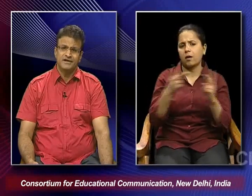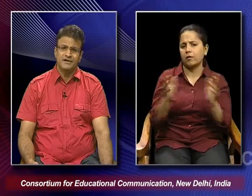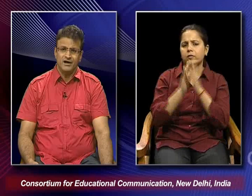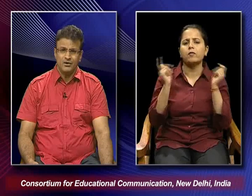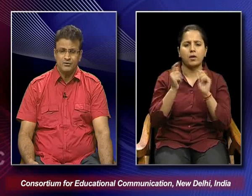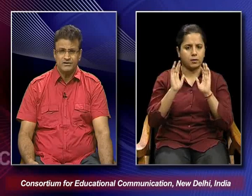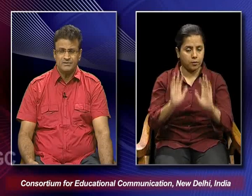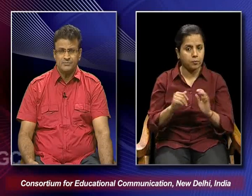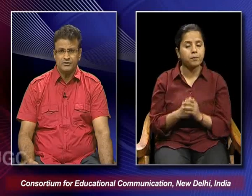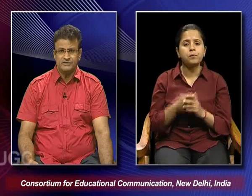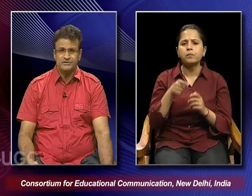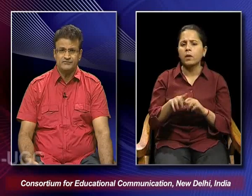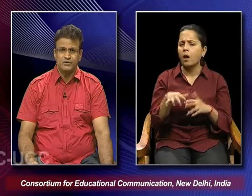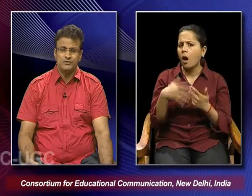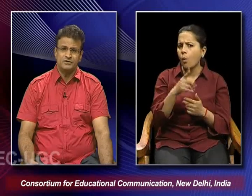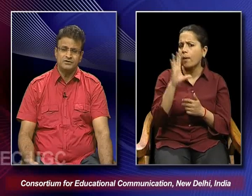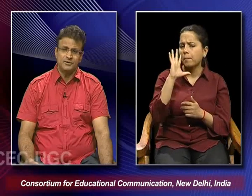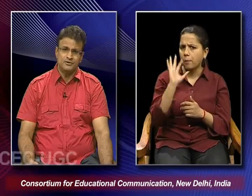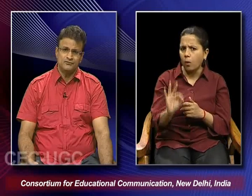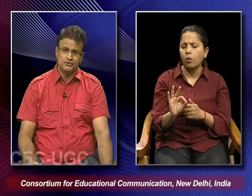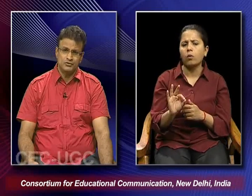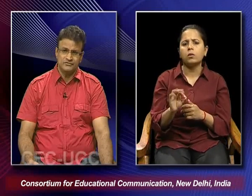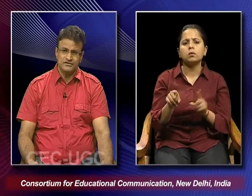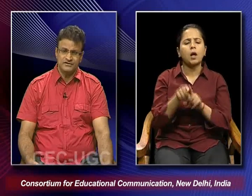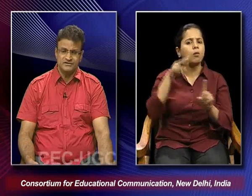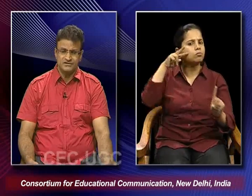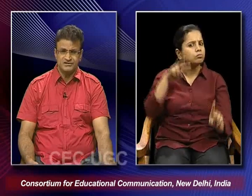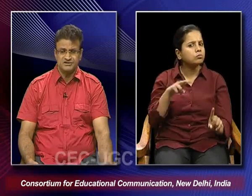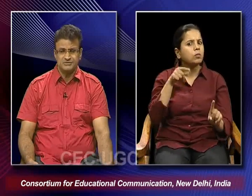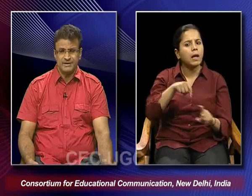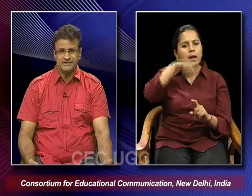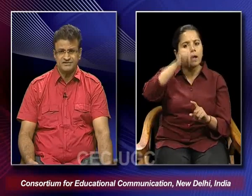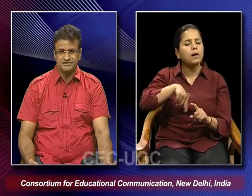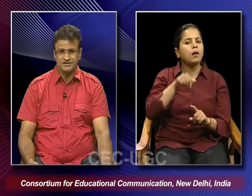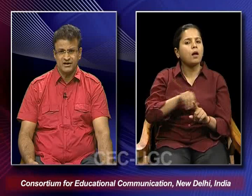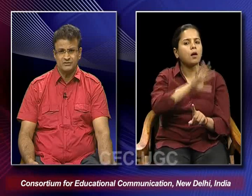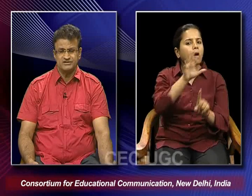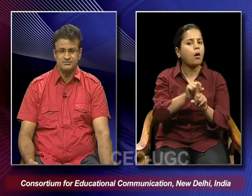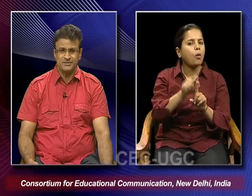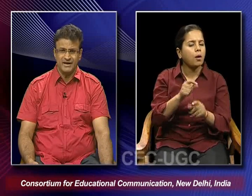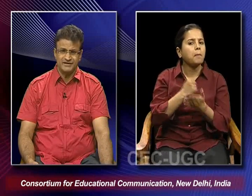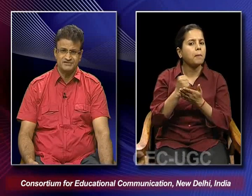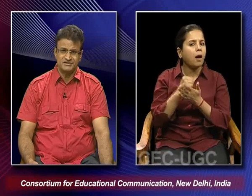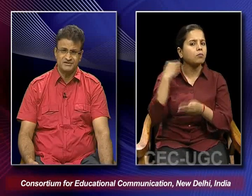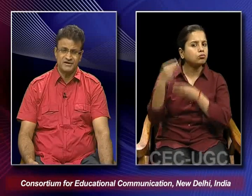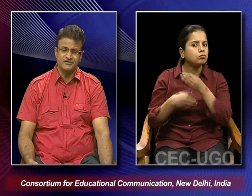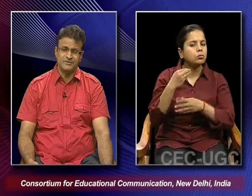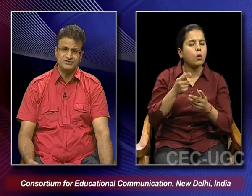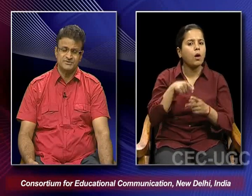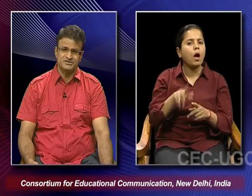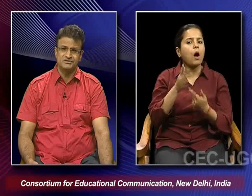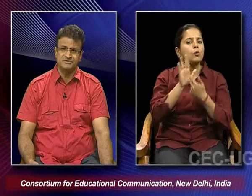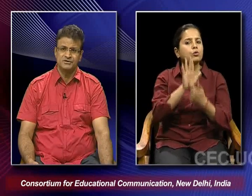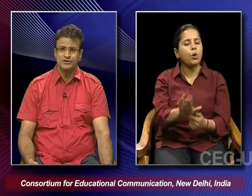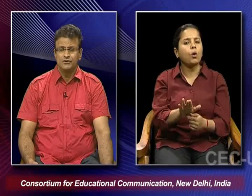And how they are important from the point of view of the Indian cultural practices and how they symbolize in the kind of